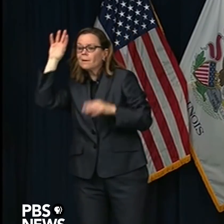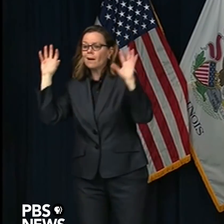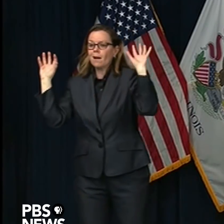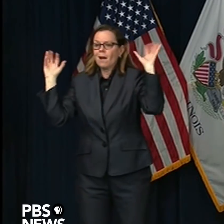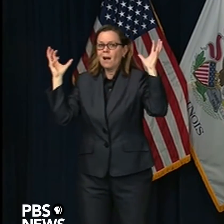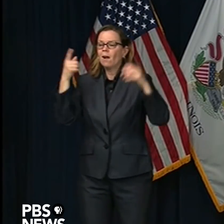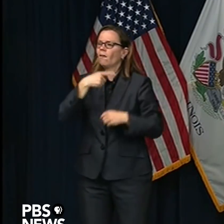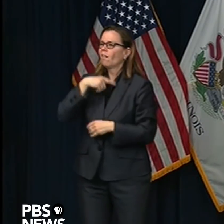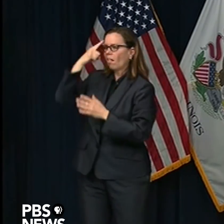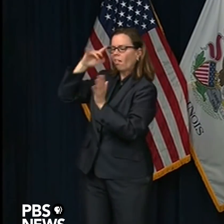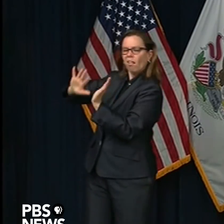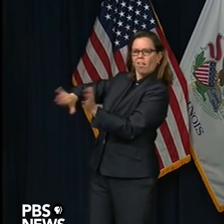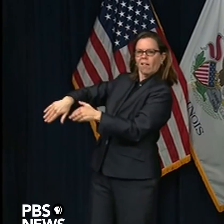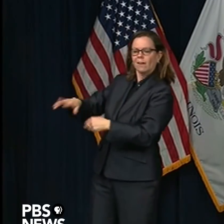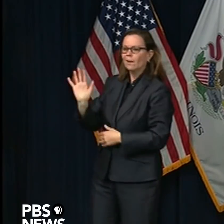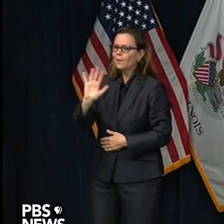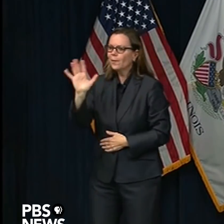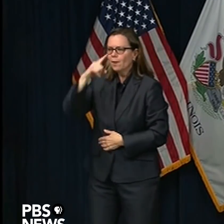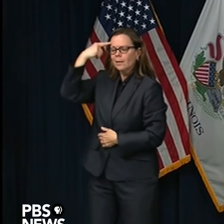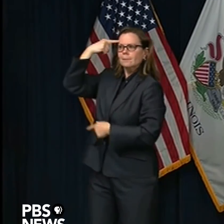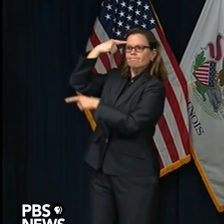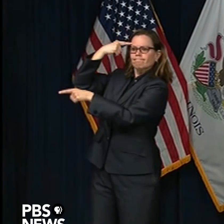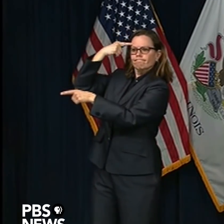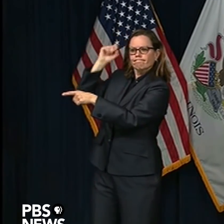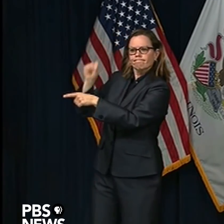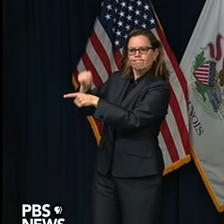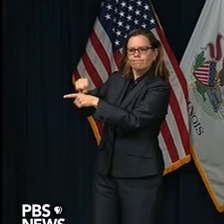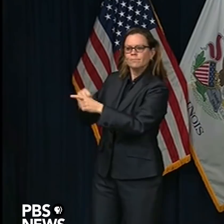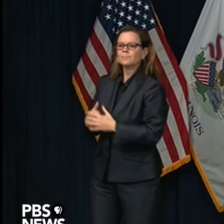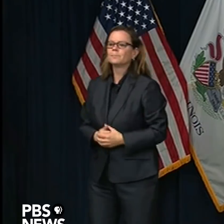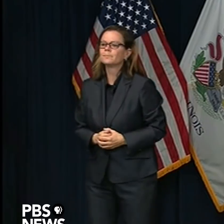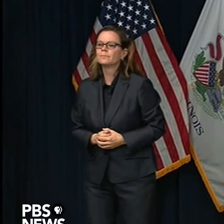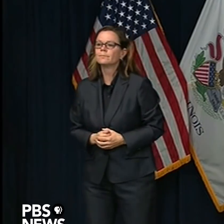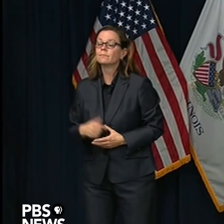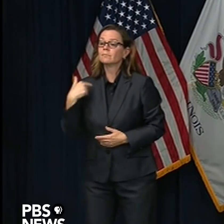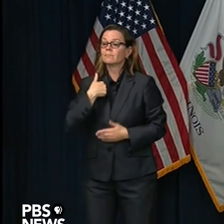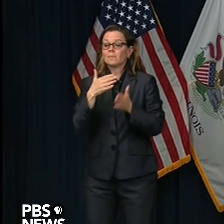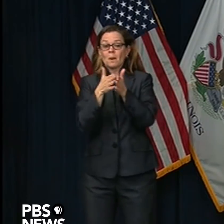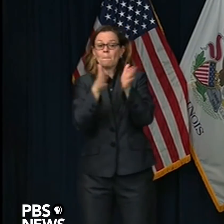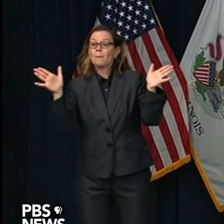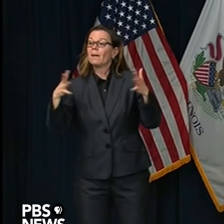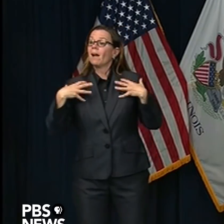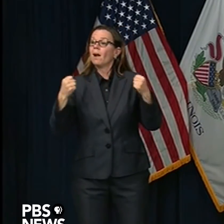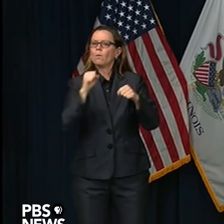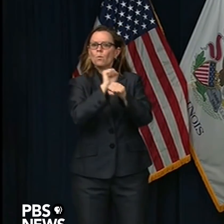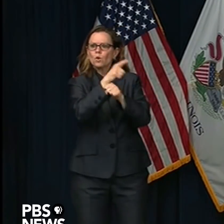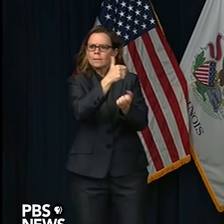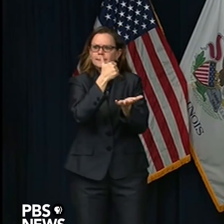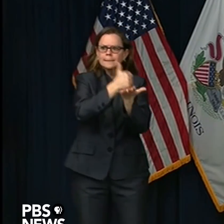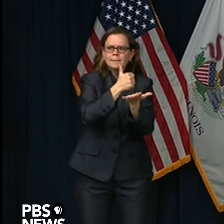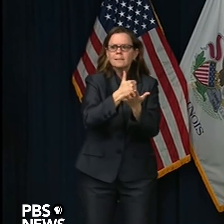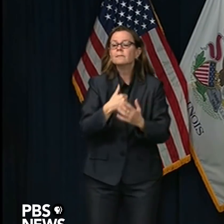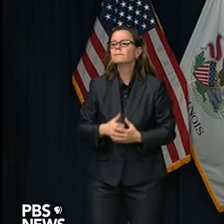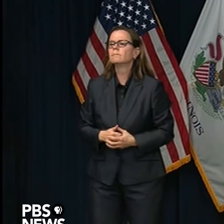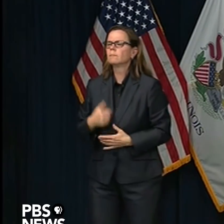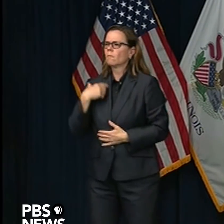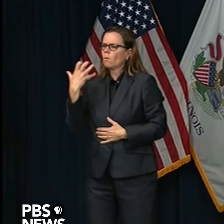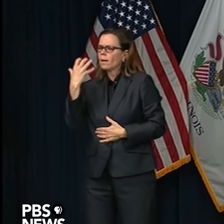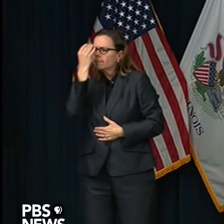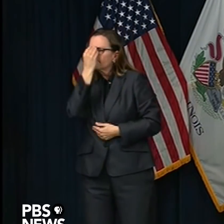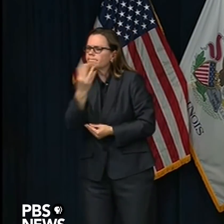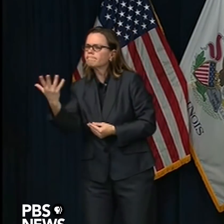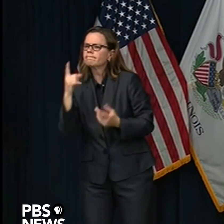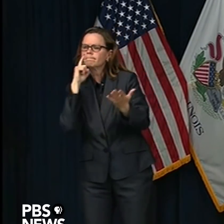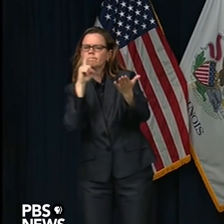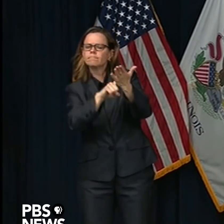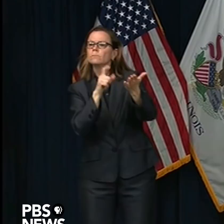our public health frontline workers. It's time for another shout out to our public health officials. This week is National Public Health